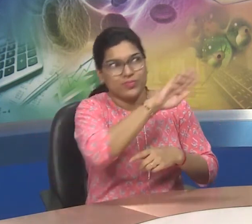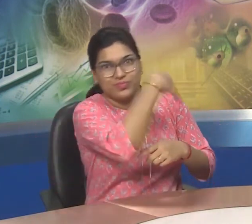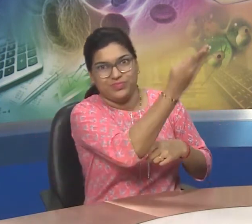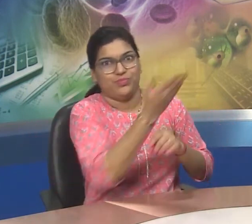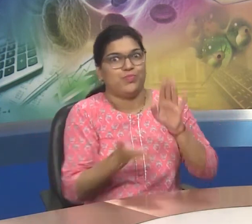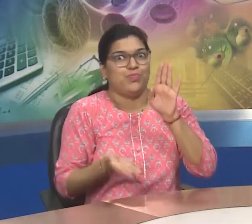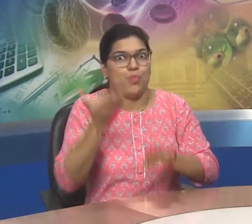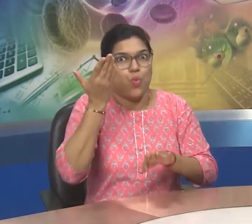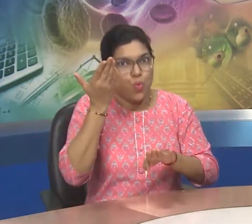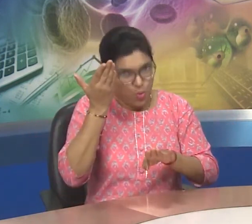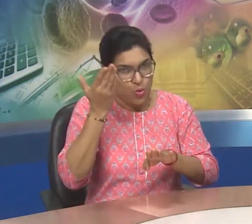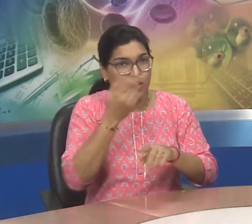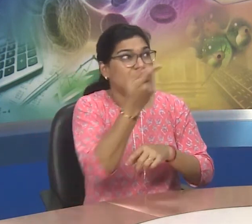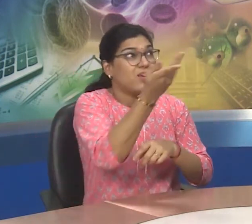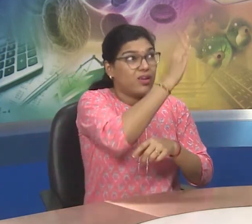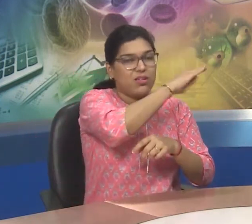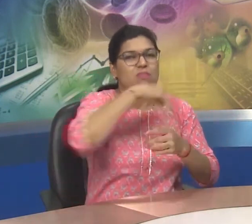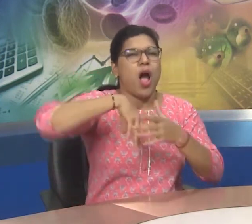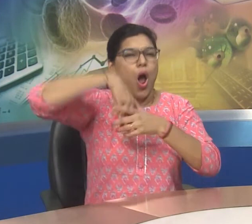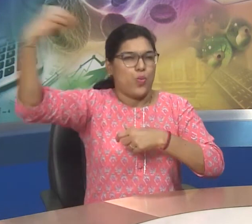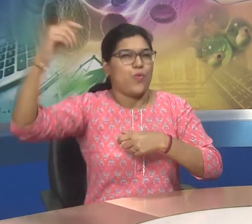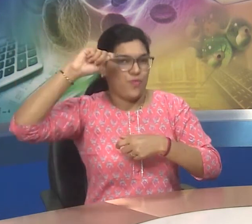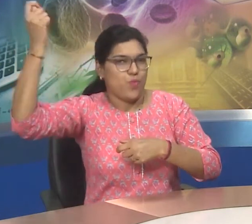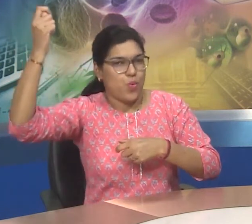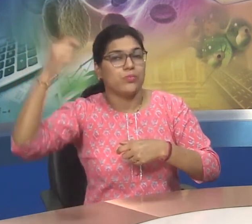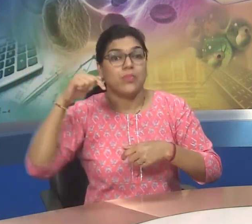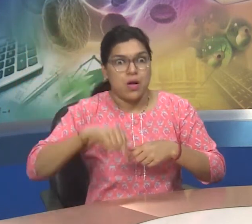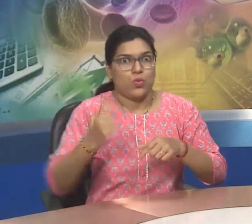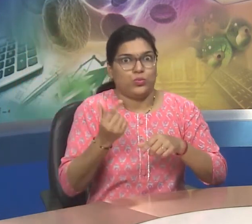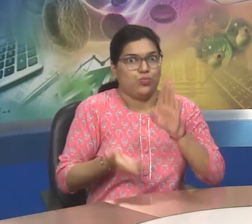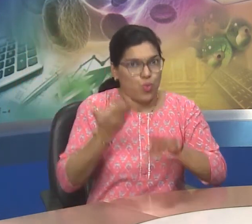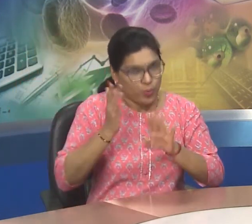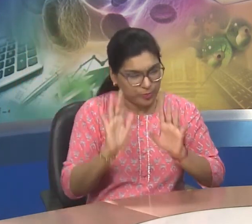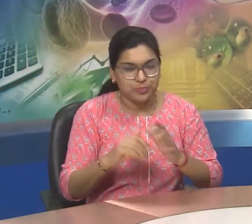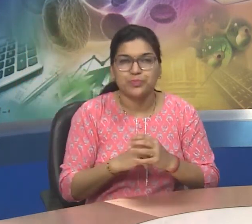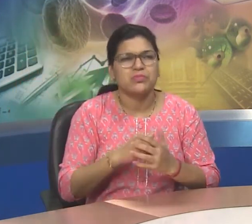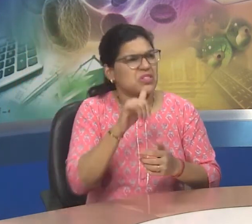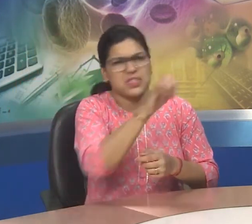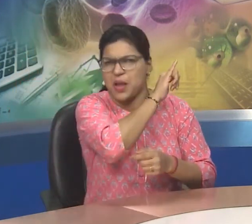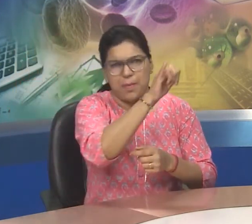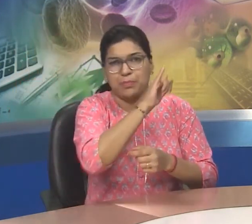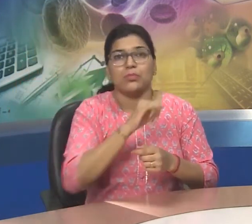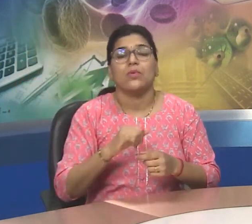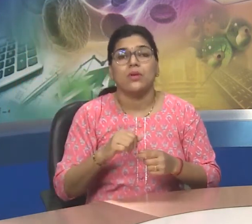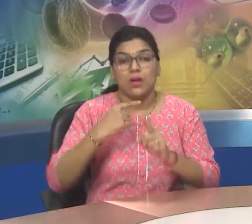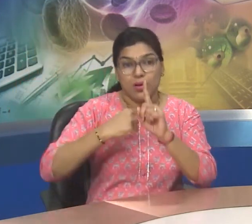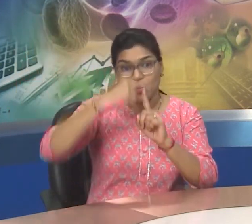scale on which one degree shows Celsius and the other degree